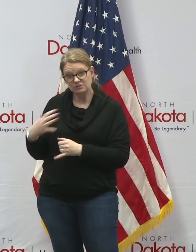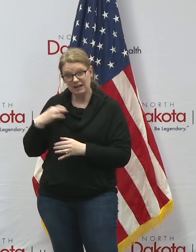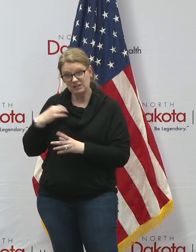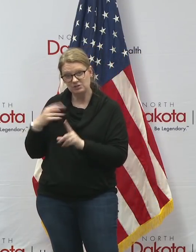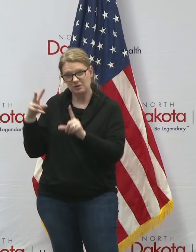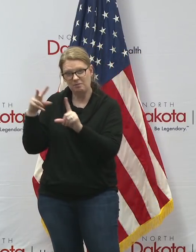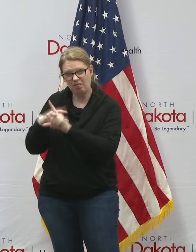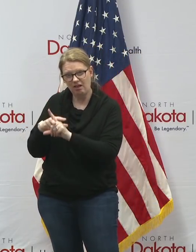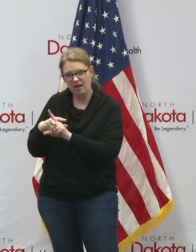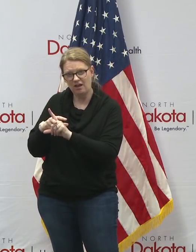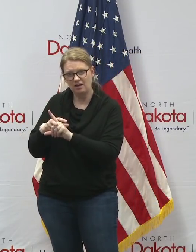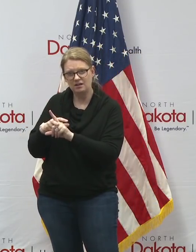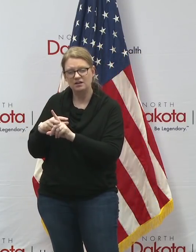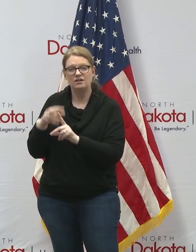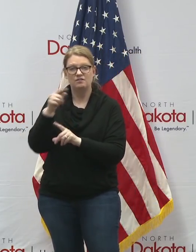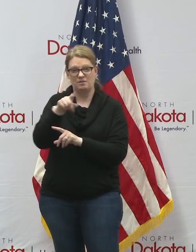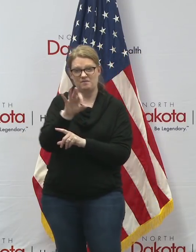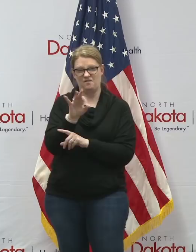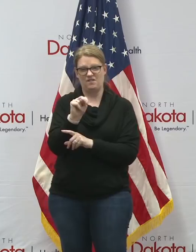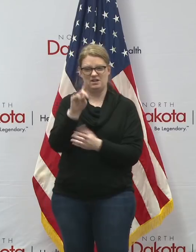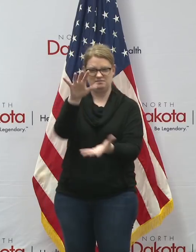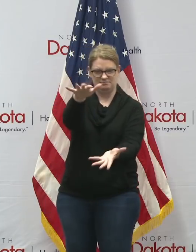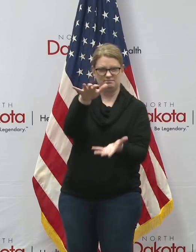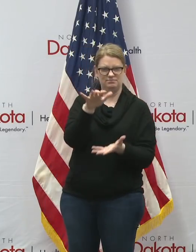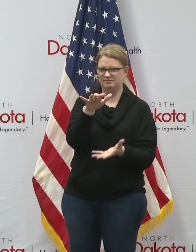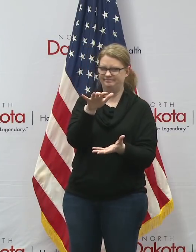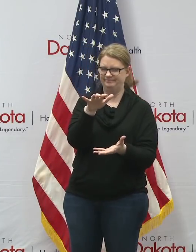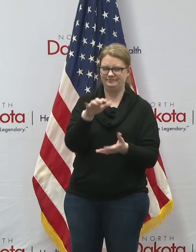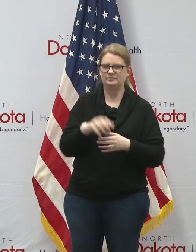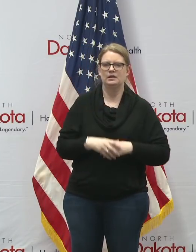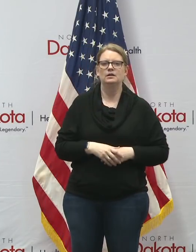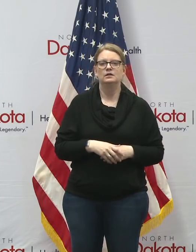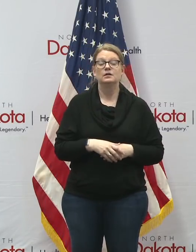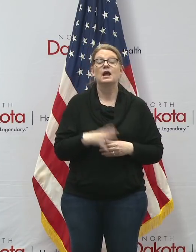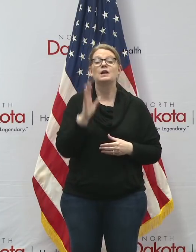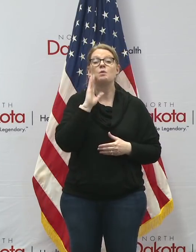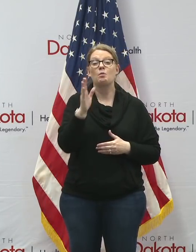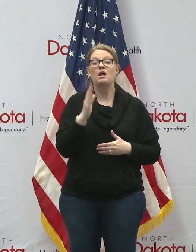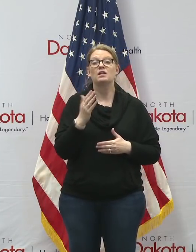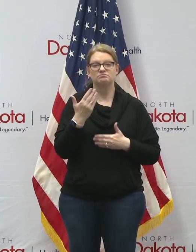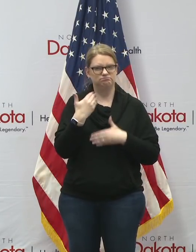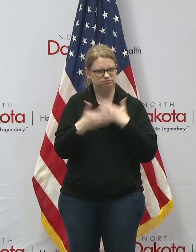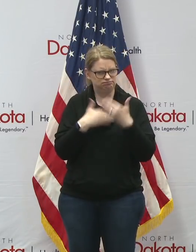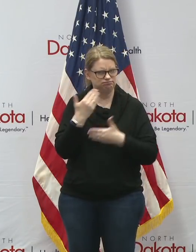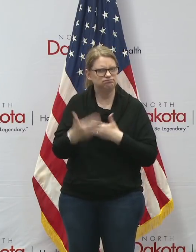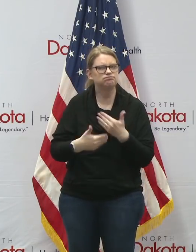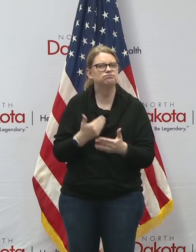apply directly to from the fund we will get through this together thank you very much